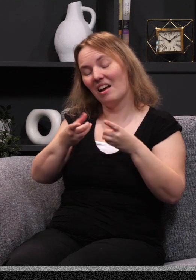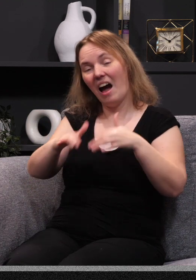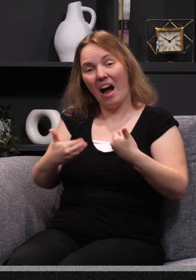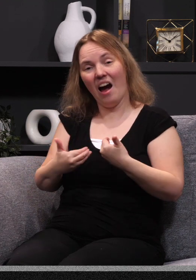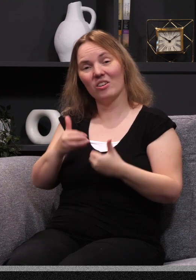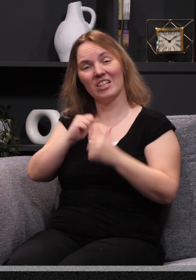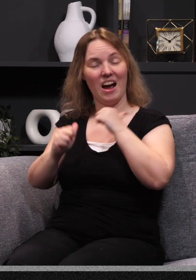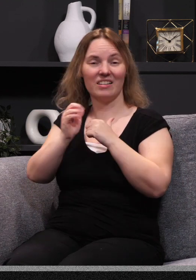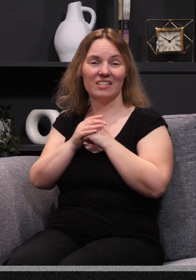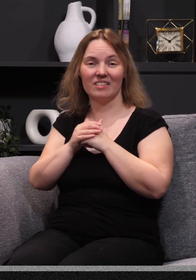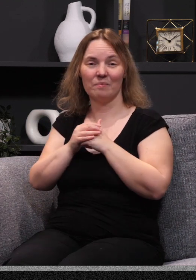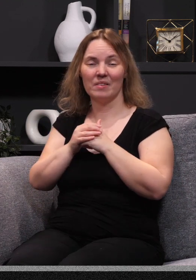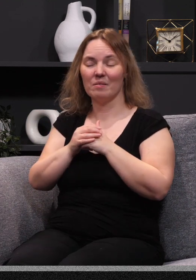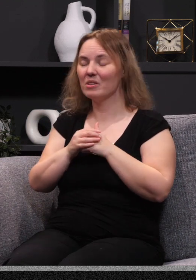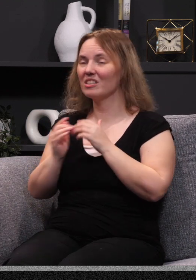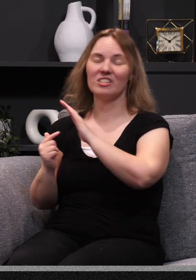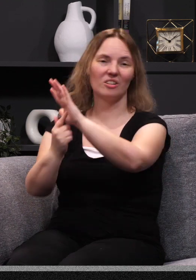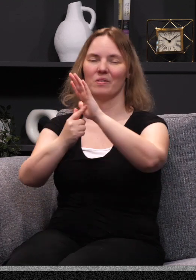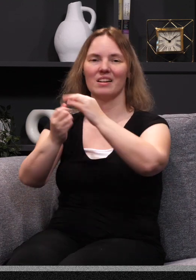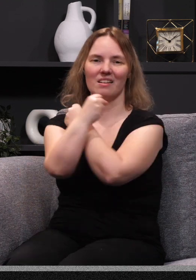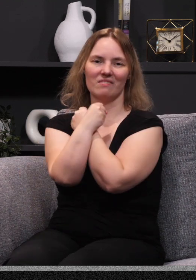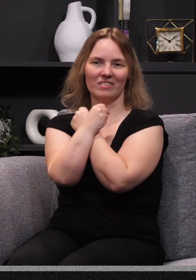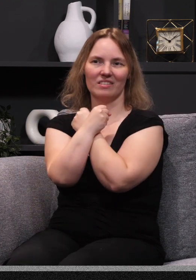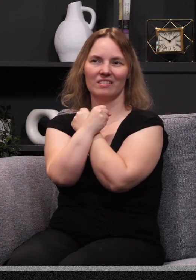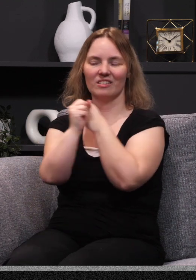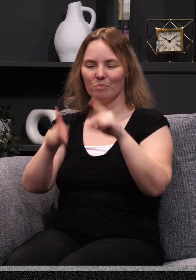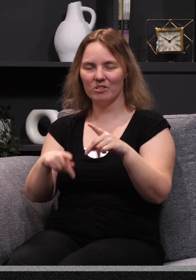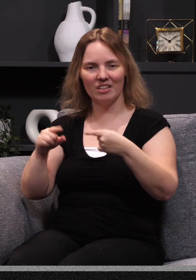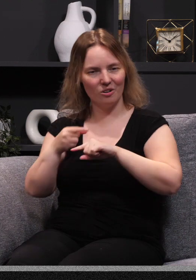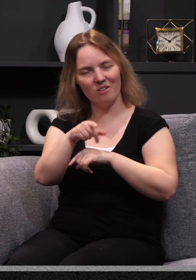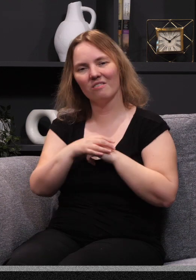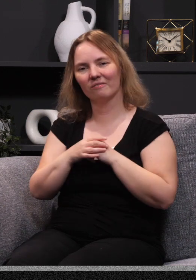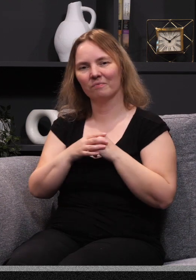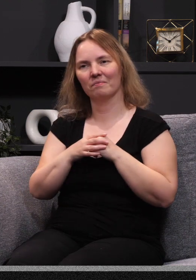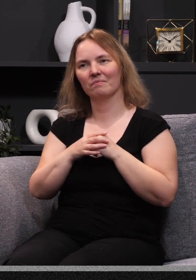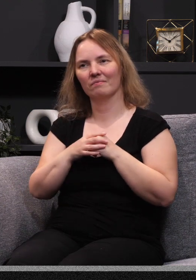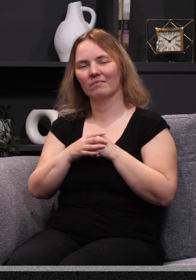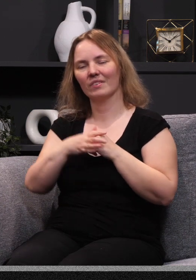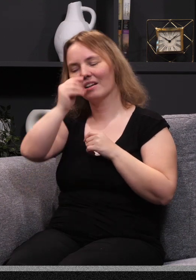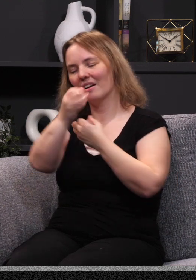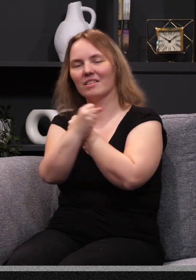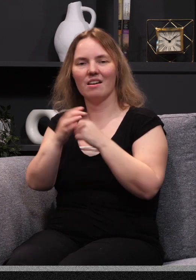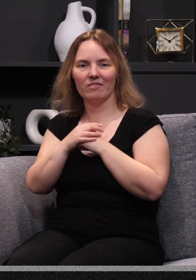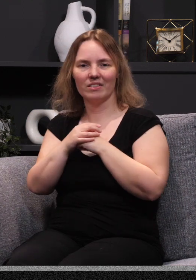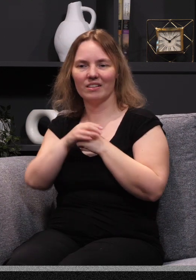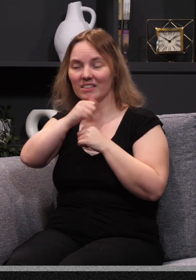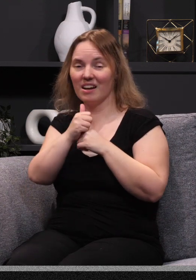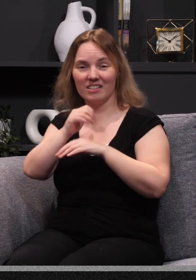dictate her actions, but even to the point of demonstrating nothing but love to the person that hurt her. You see, my friends, God's